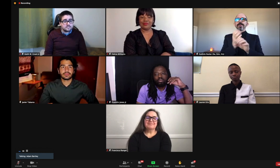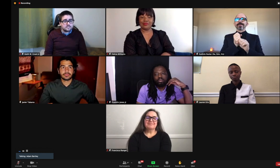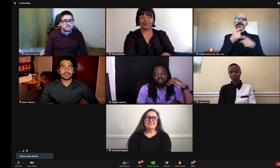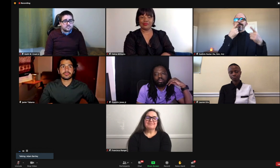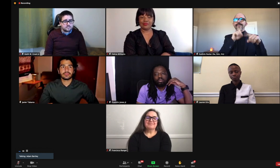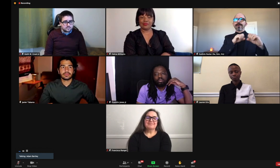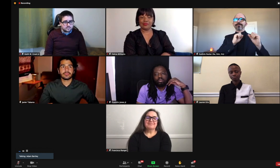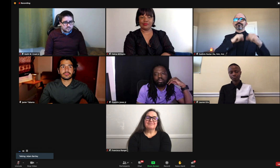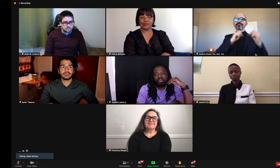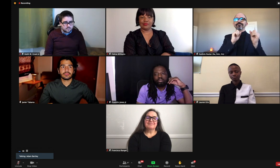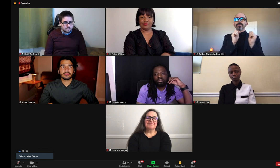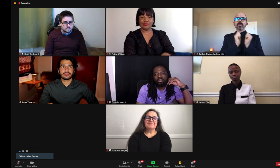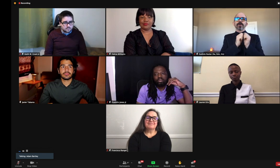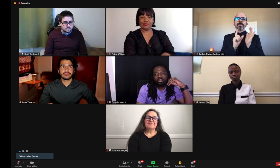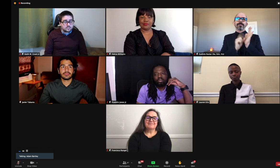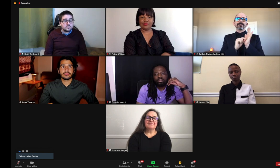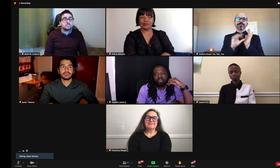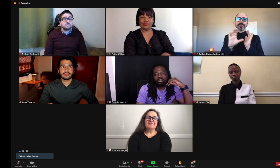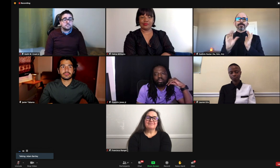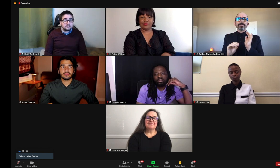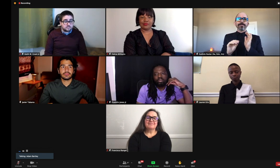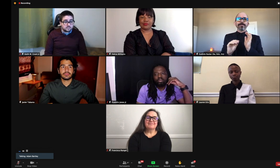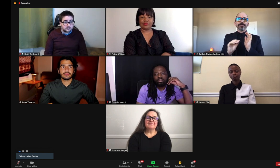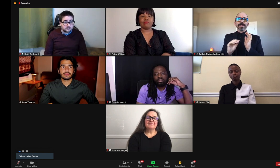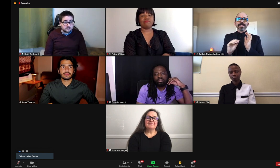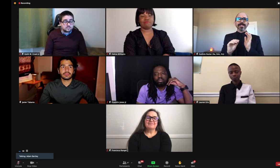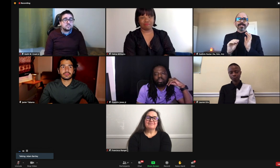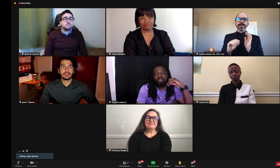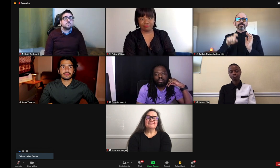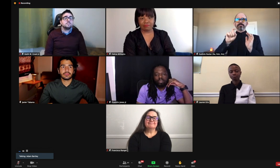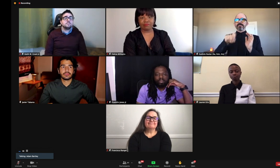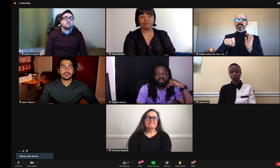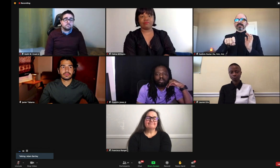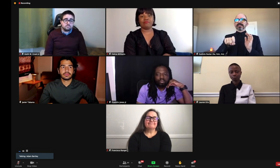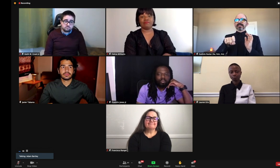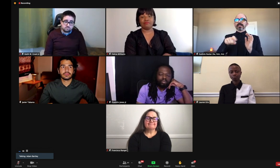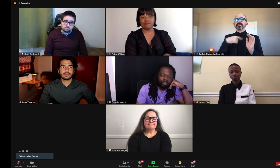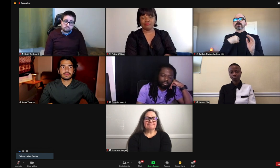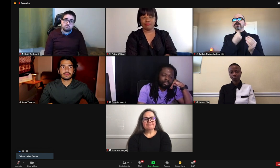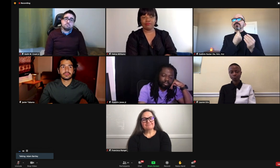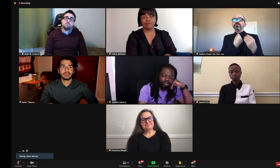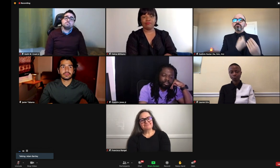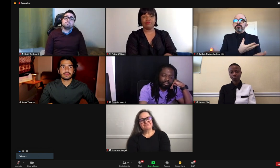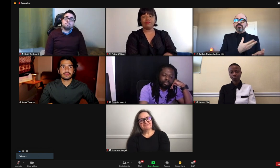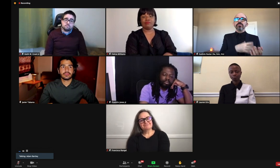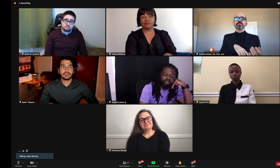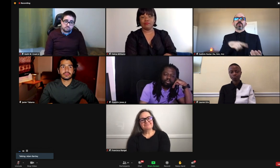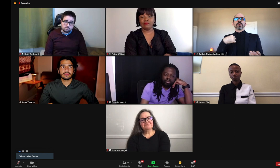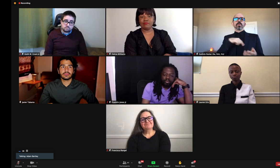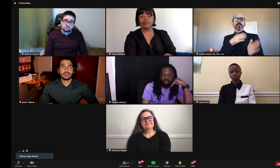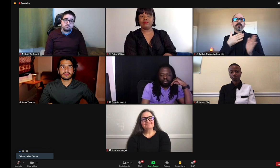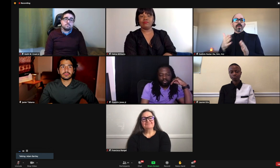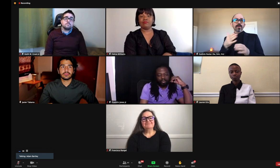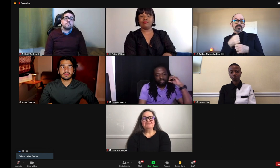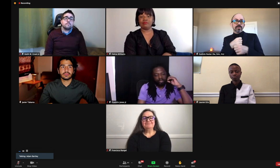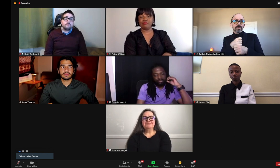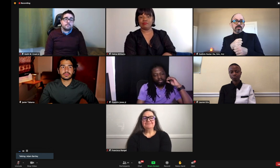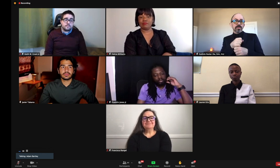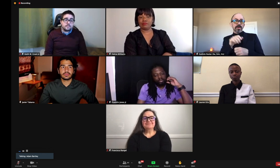new content with BIPOC talent, you have to be able to work with publishing companies